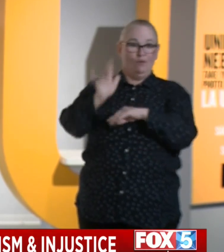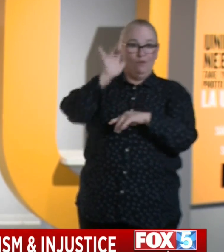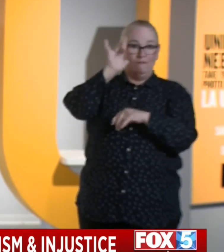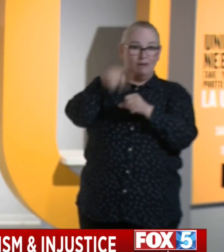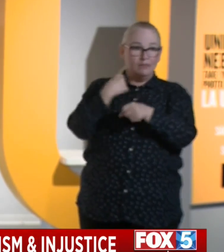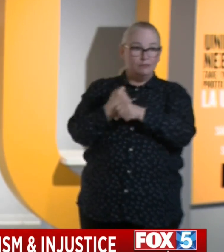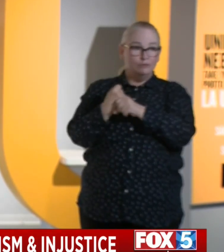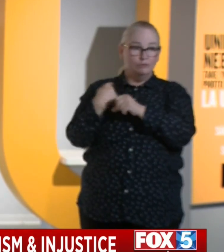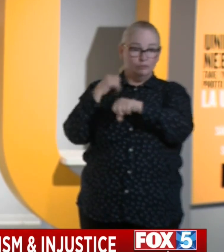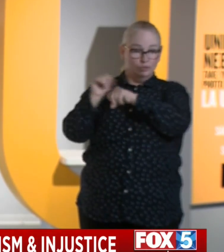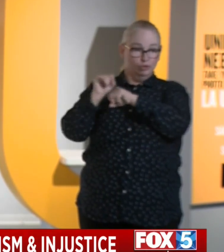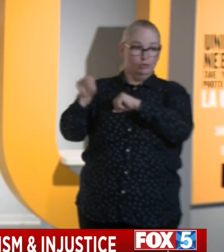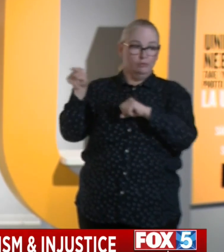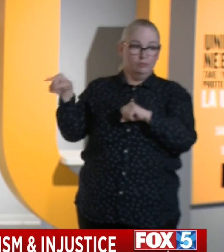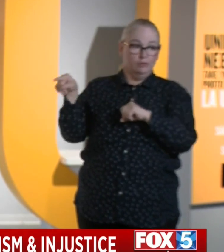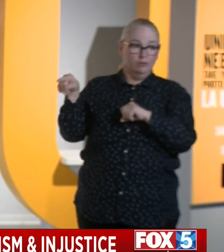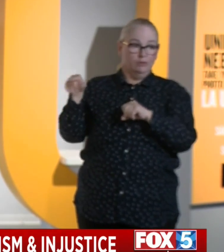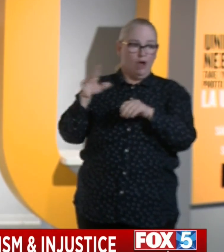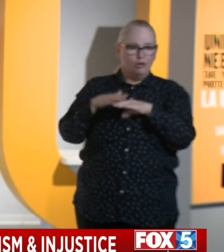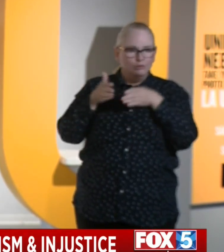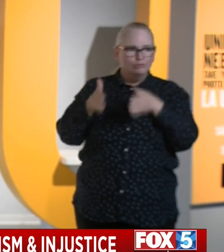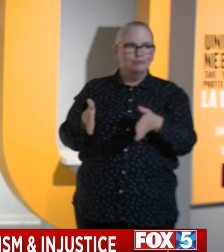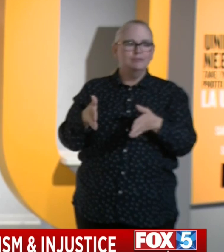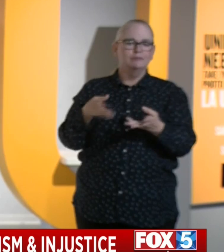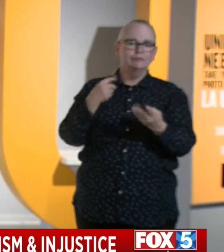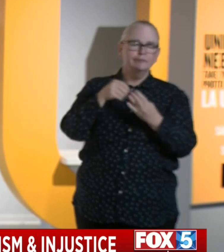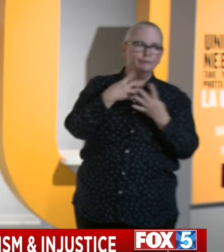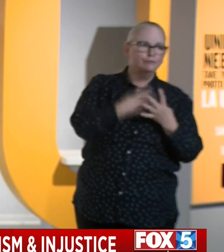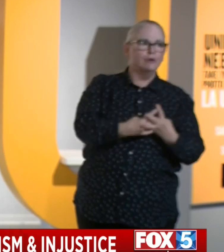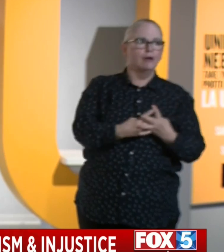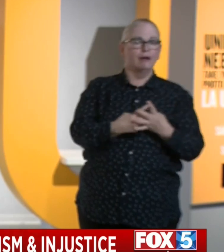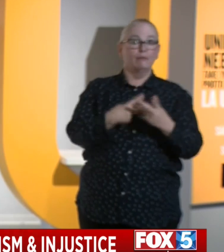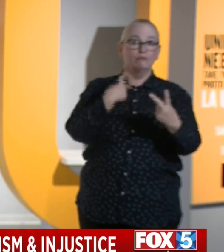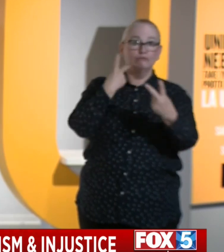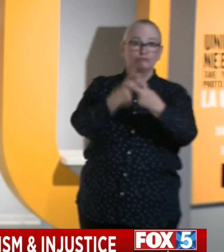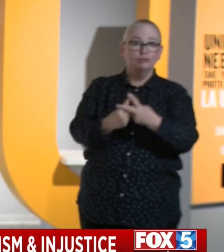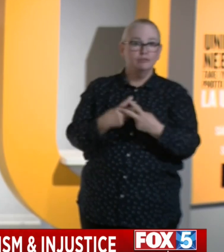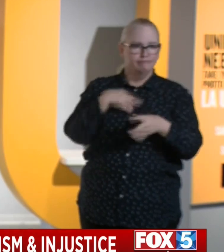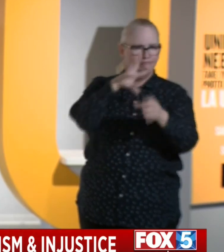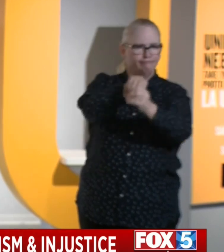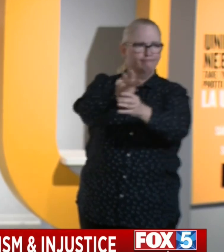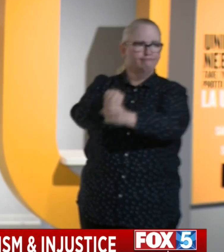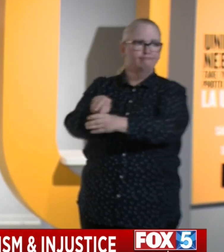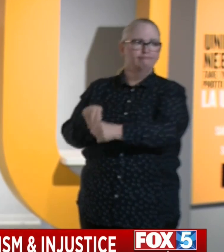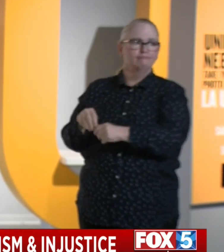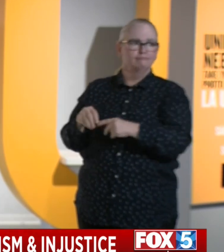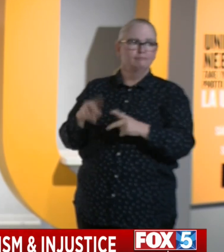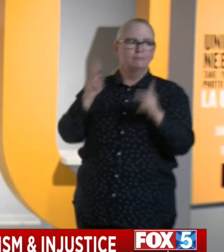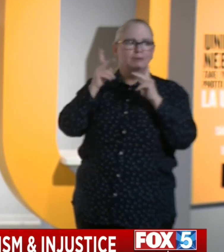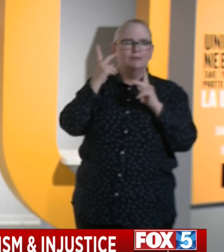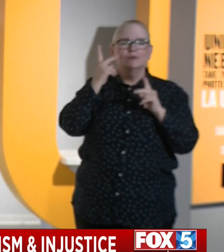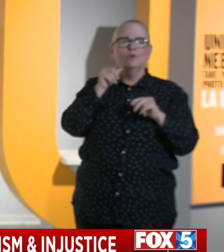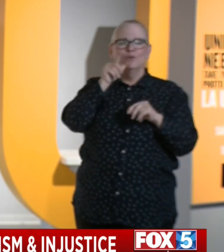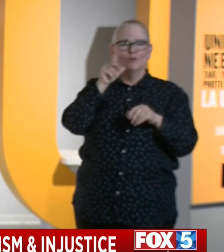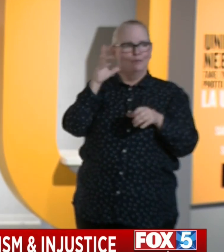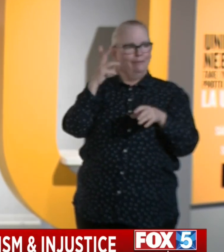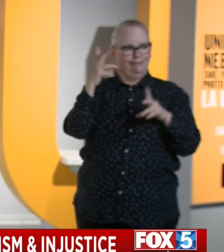literally on the streets and in jails and in prisons for folks, many who have been denied justice.